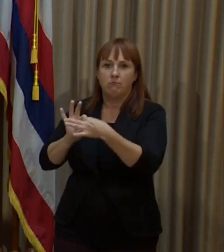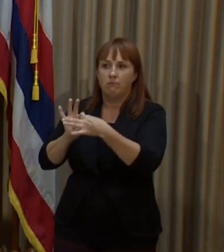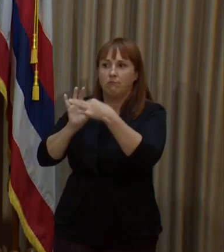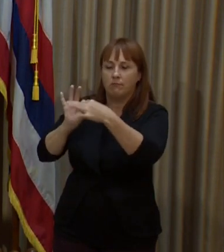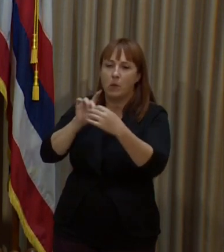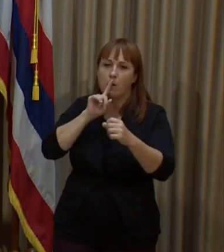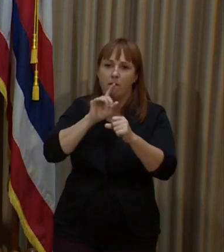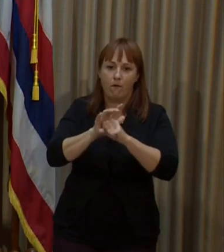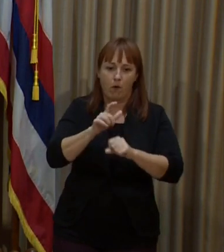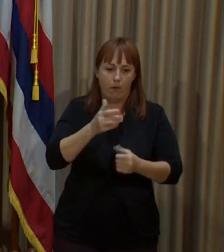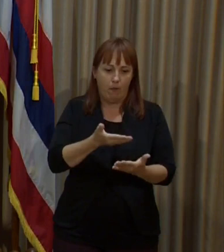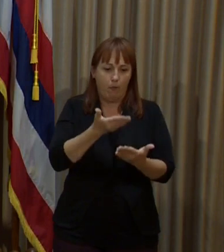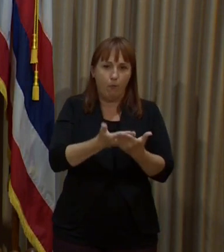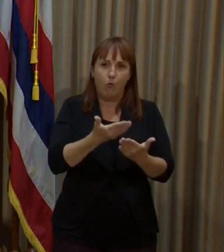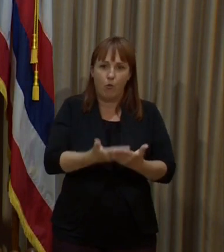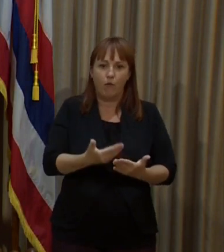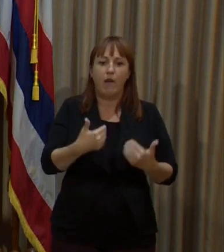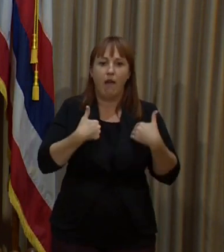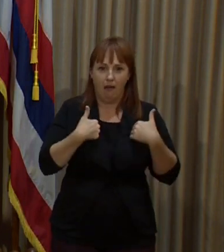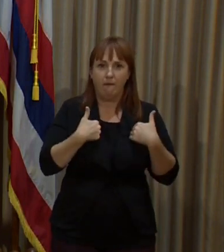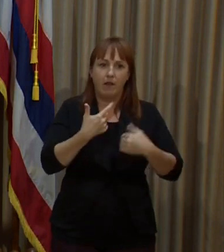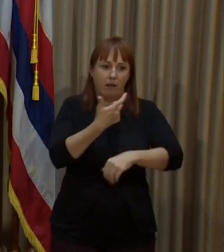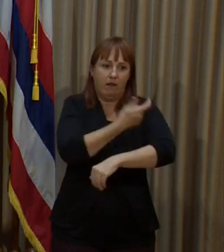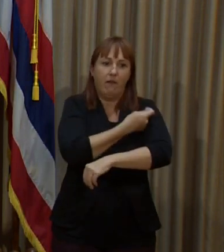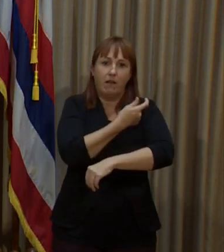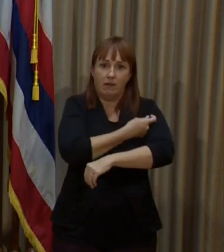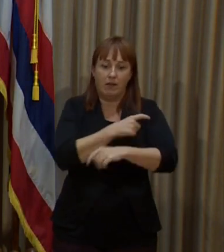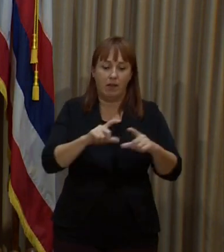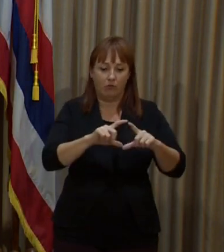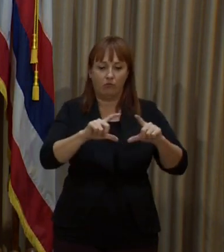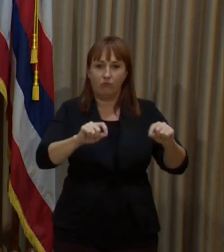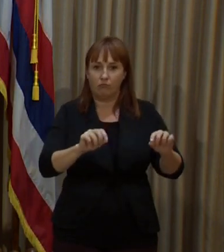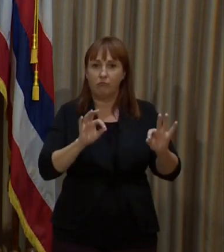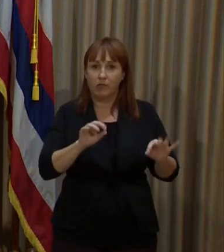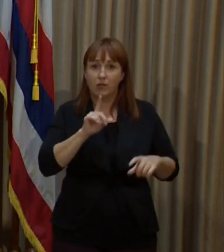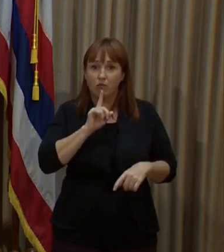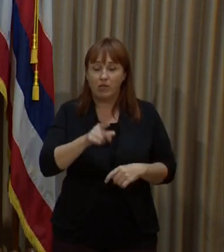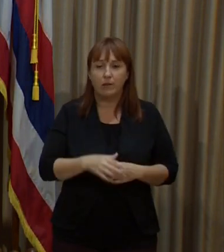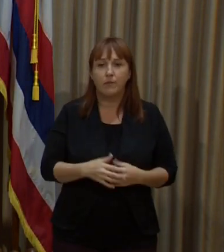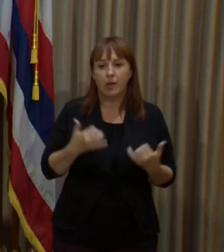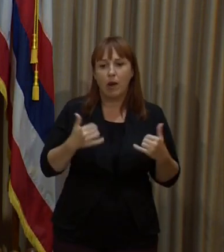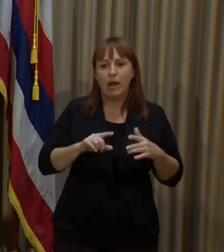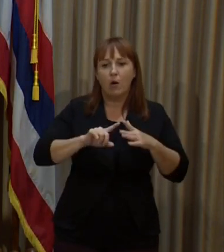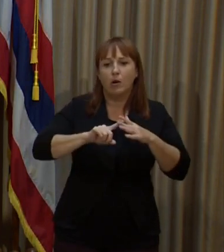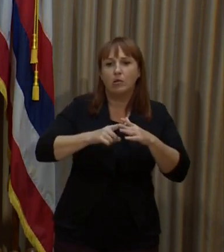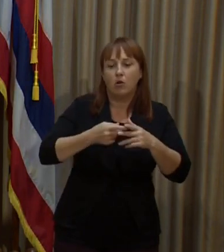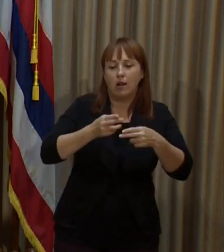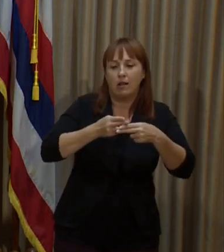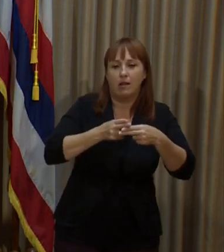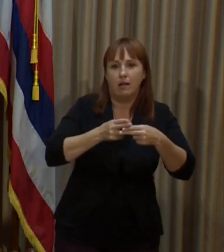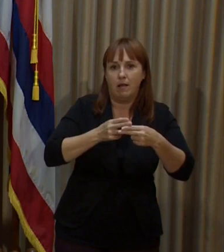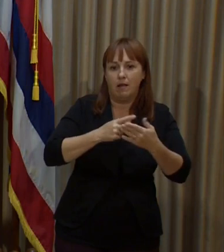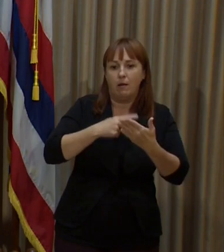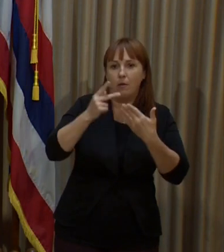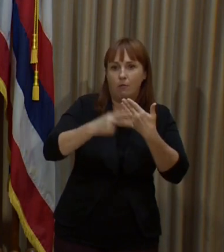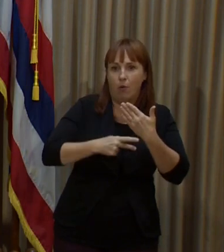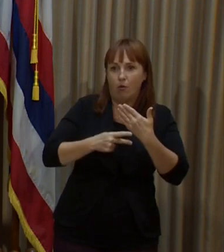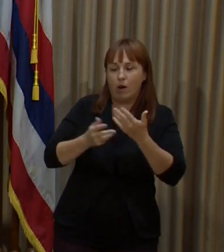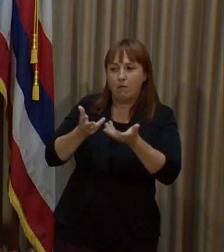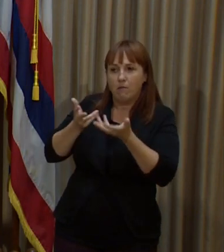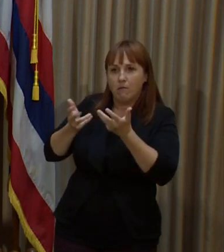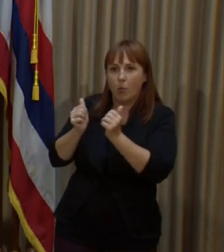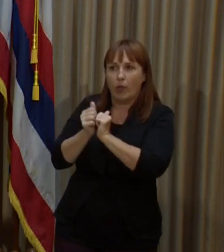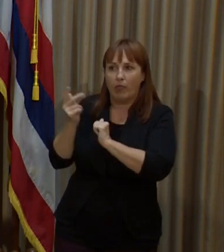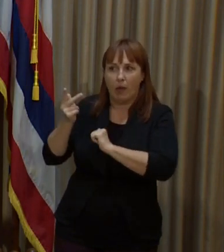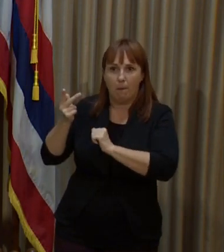verify vaccination status. And, you know, we are currently in pilots with both of those companies. It's been